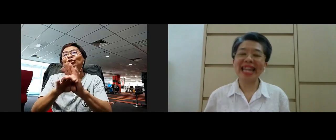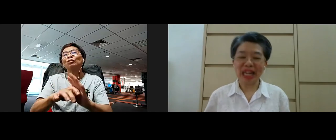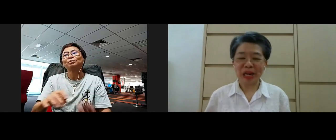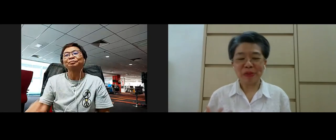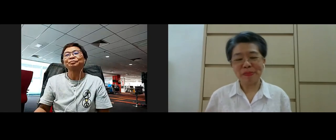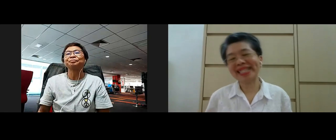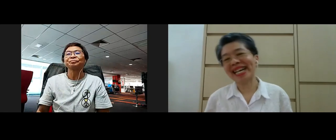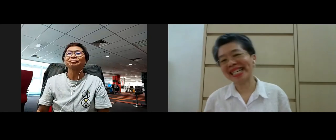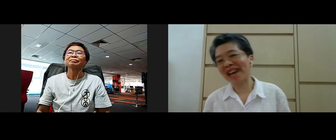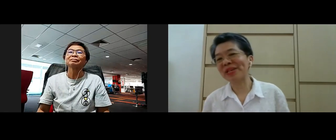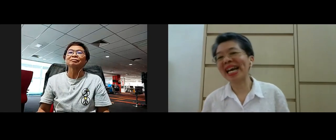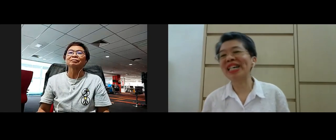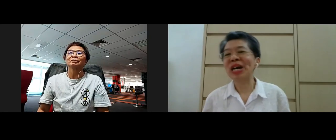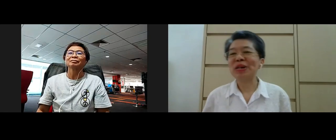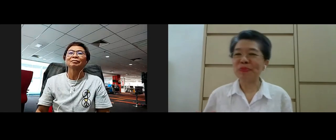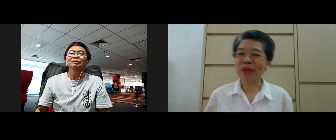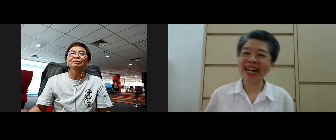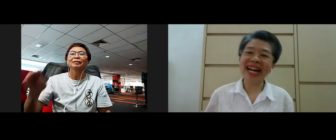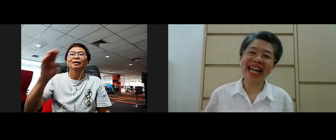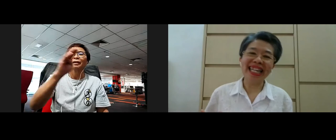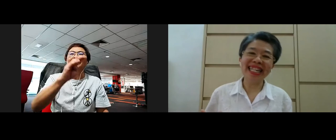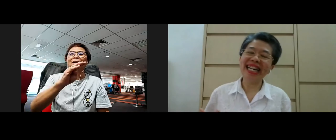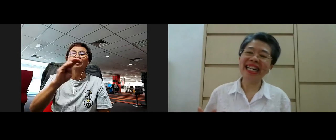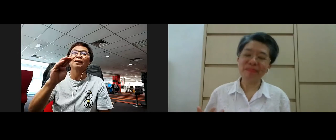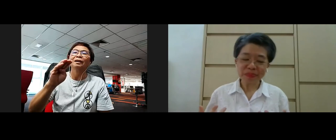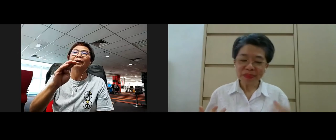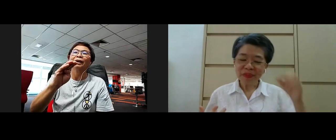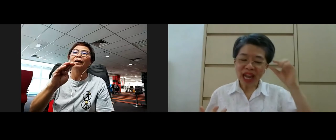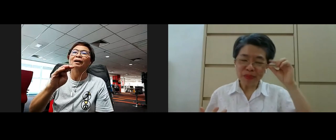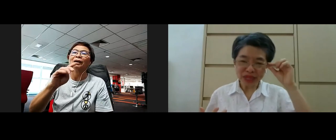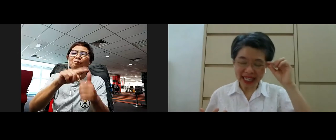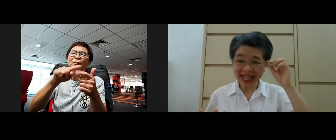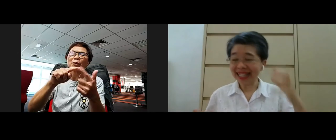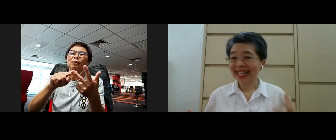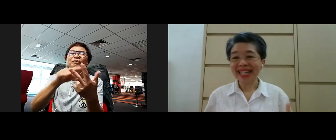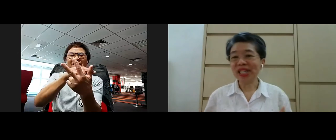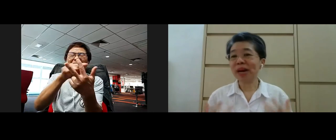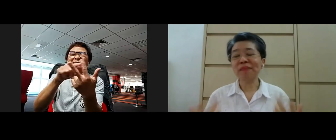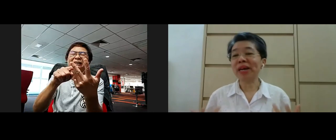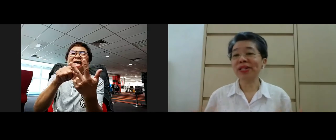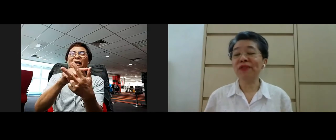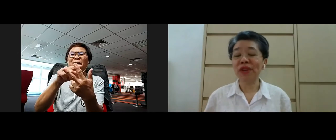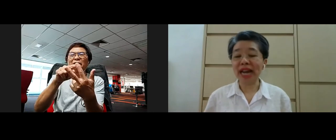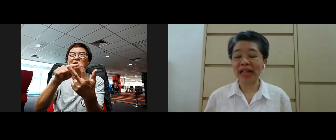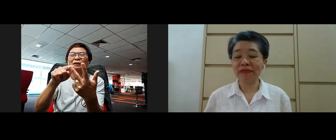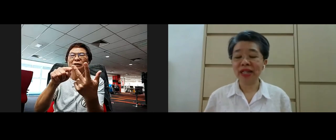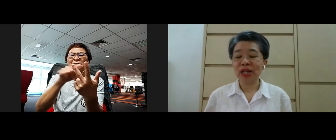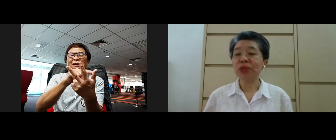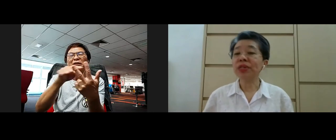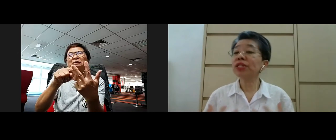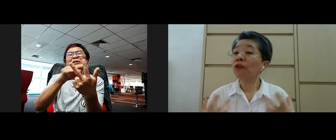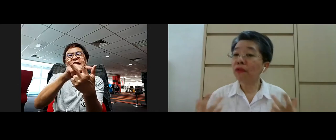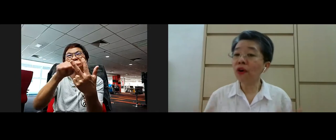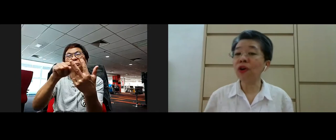always say you know metta karuna upeka and mudita is part and parcel of our life